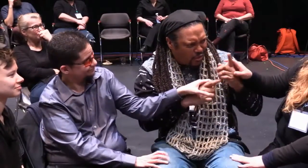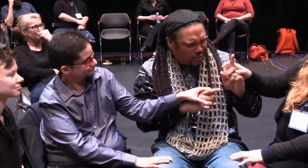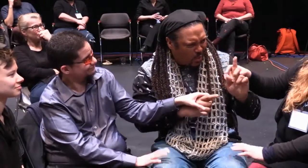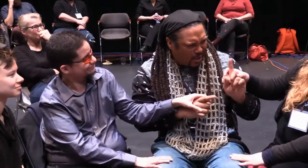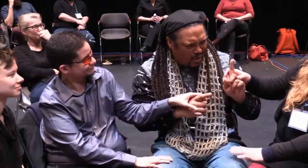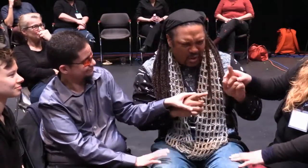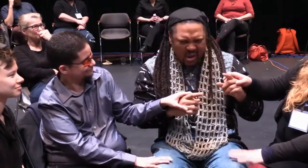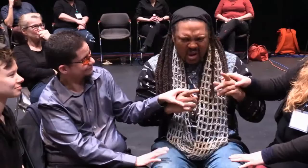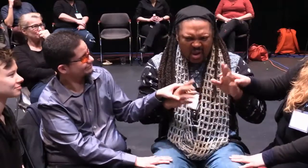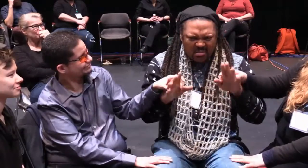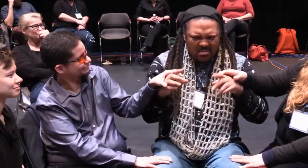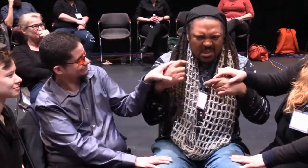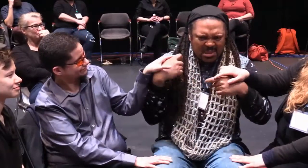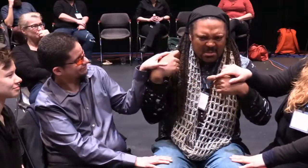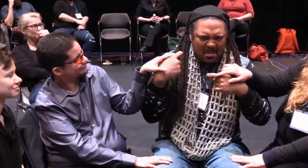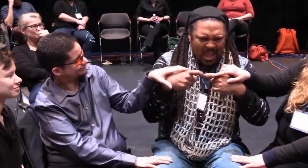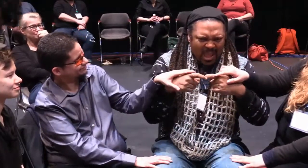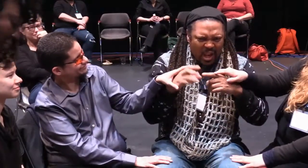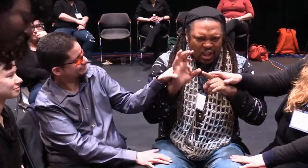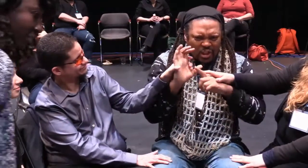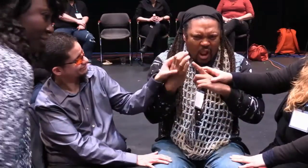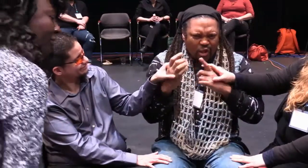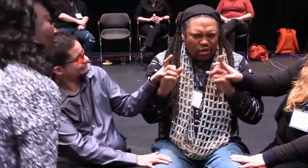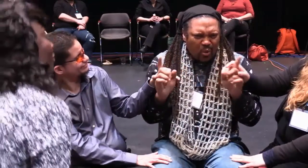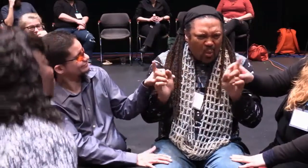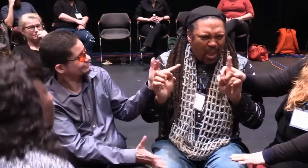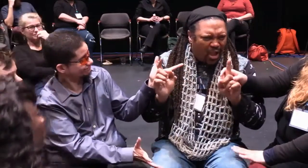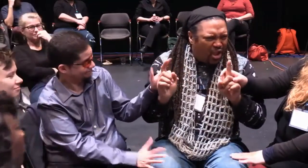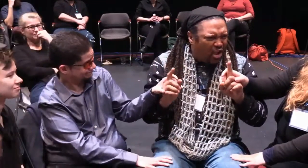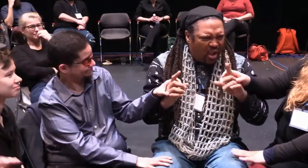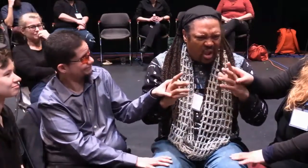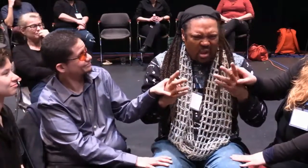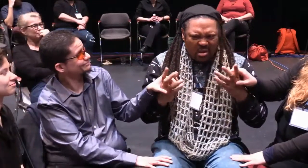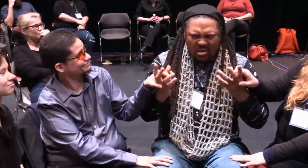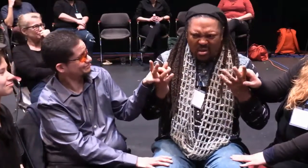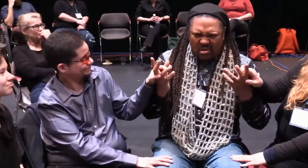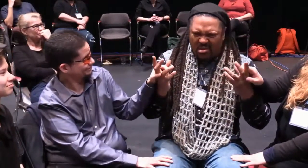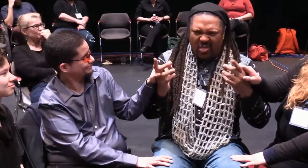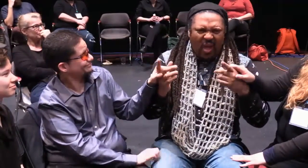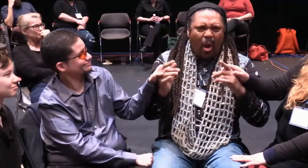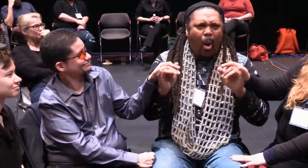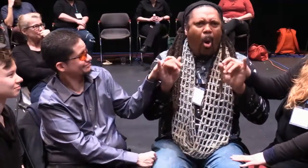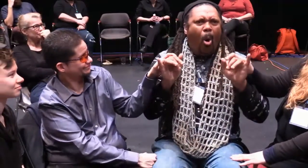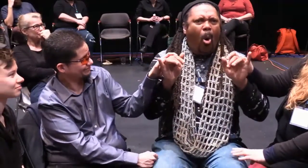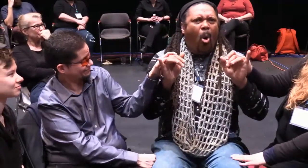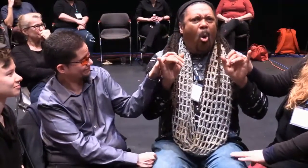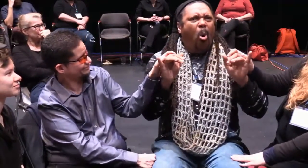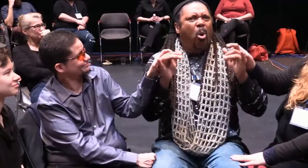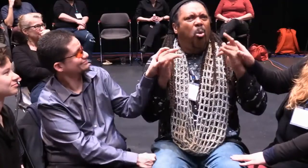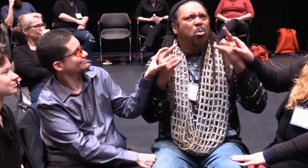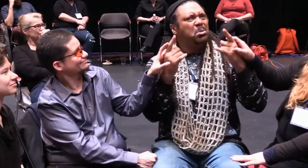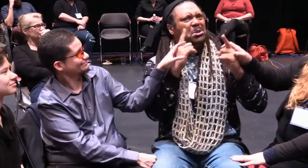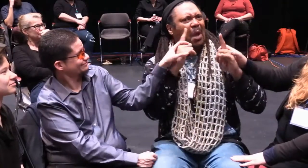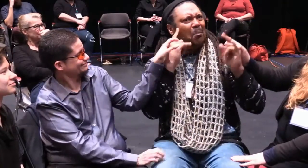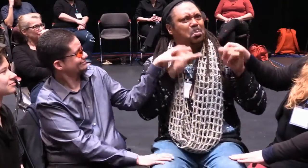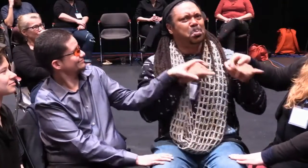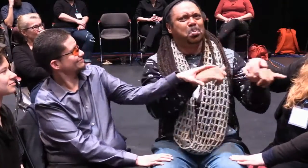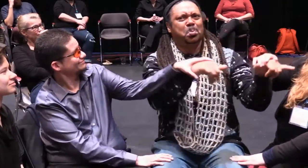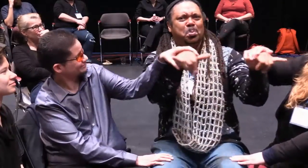other identities that are clearly on the stage but we're not using the words to talk about them? We're not being specific, we're not specifying